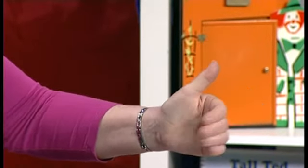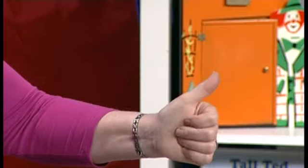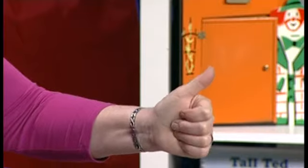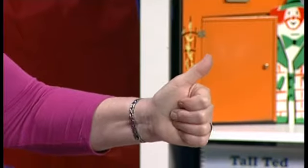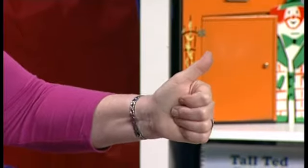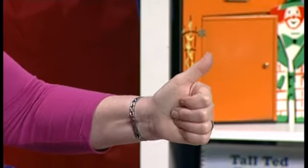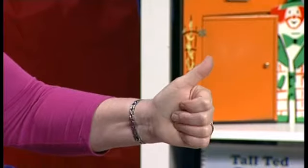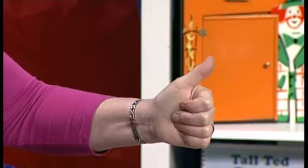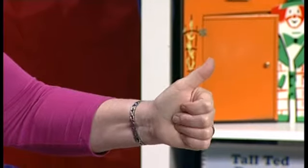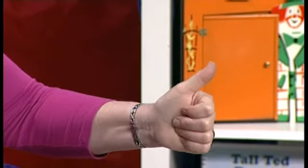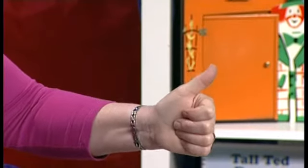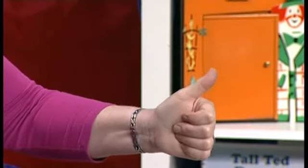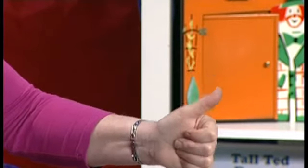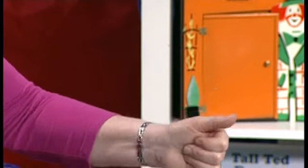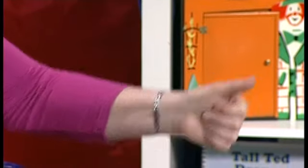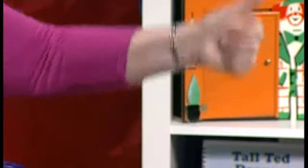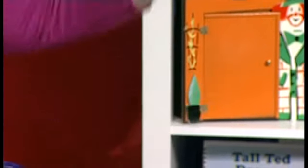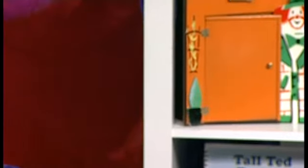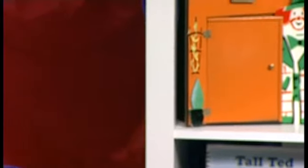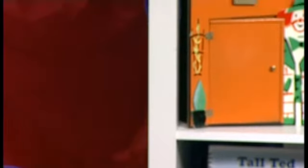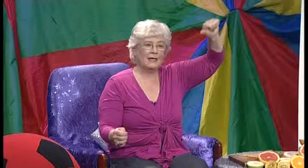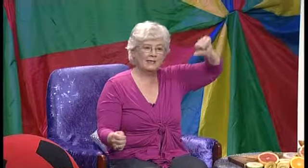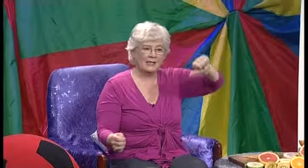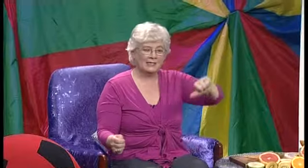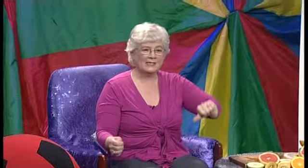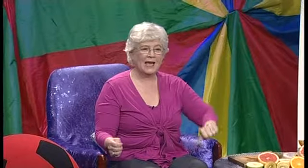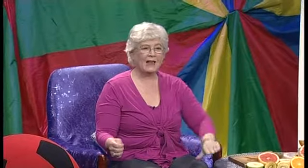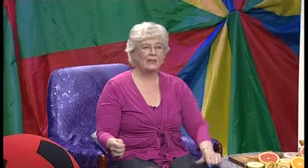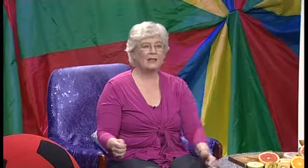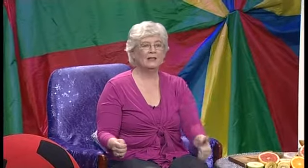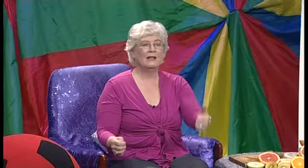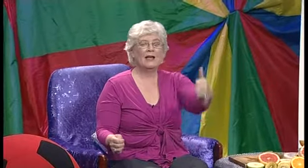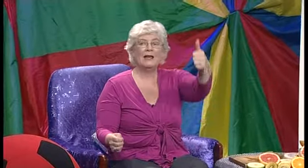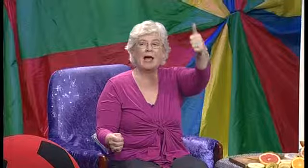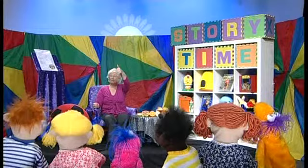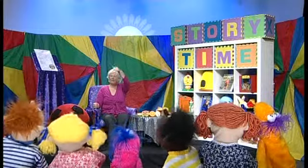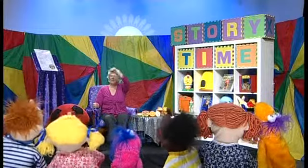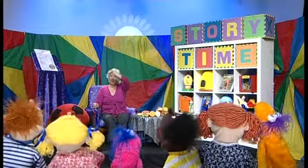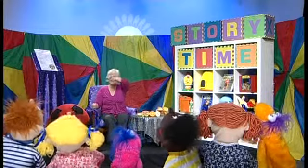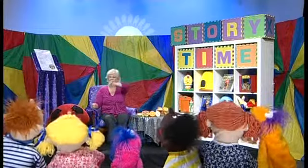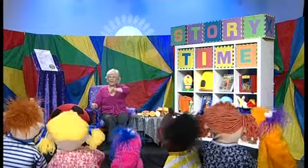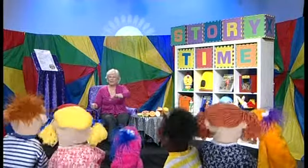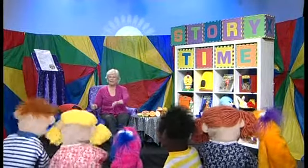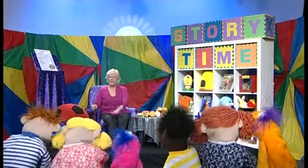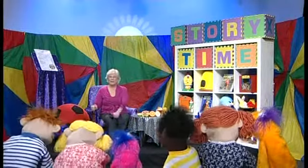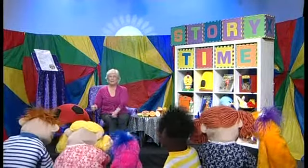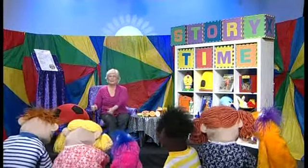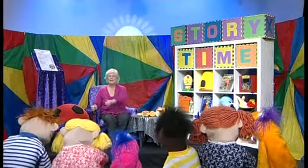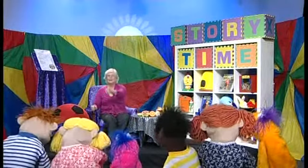whoosh, and he went up the hill and down the hill and up the hill and down the hill